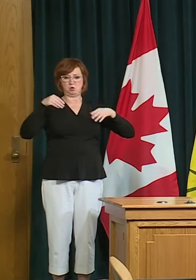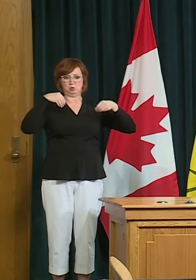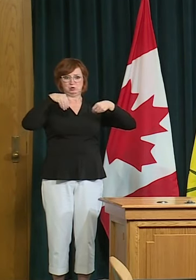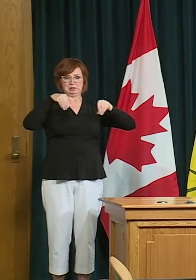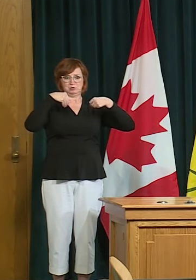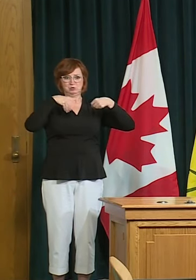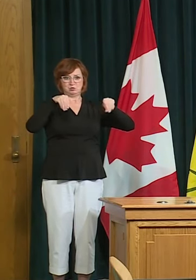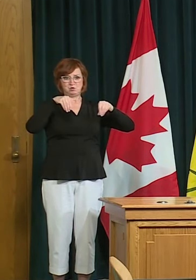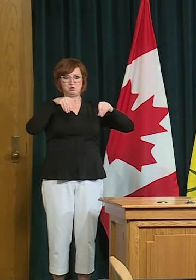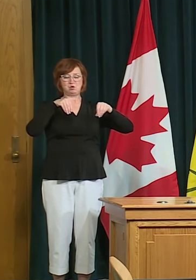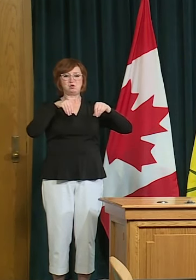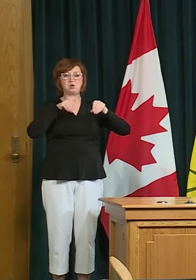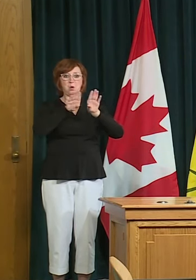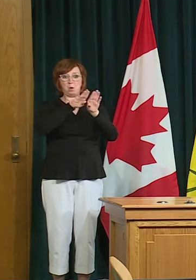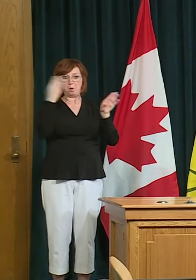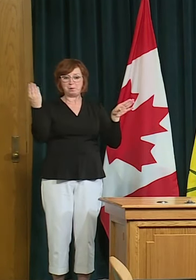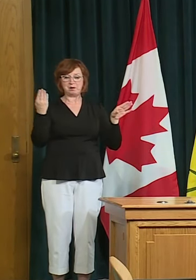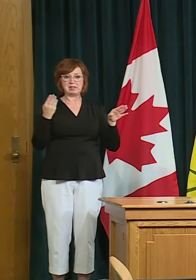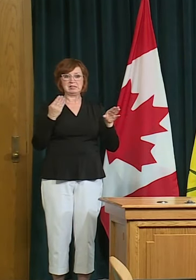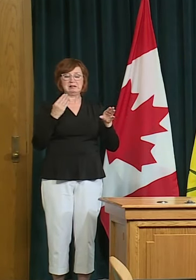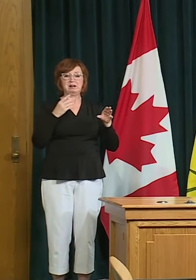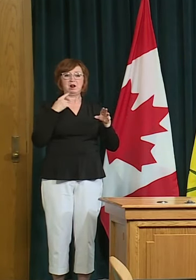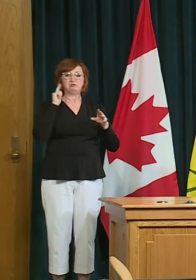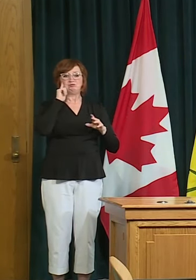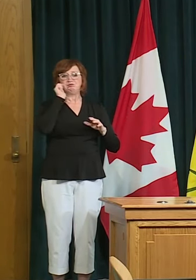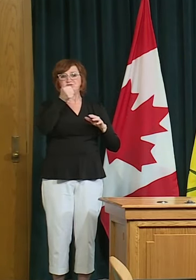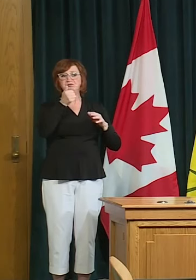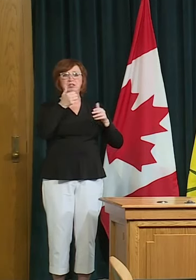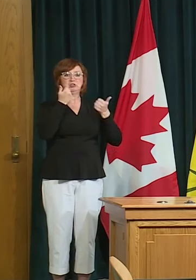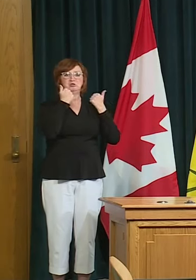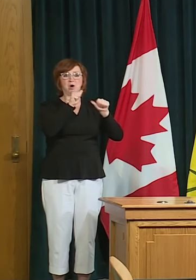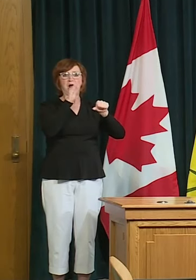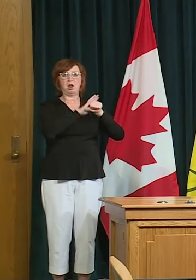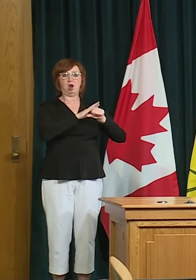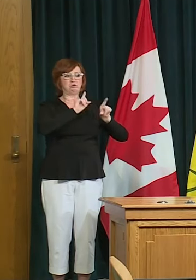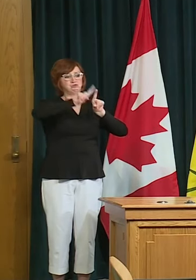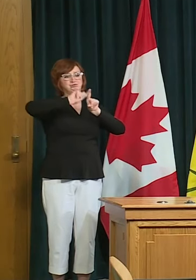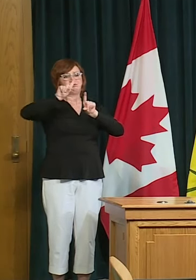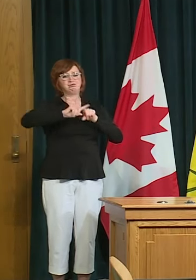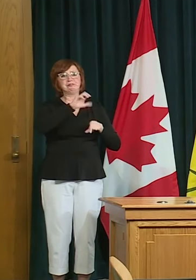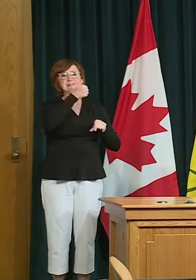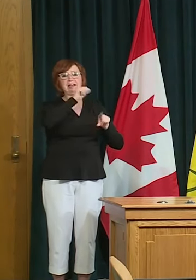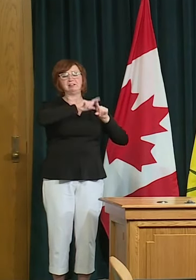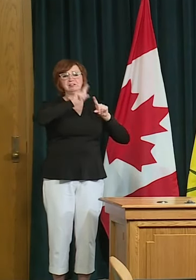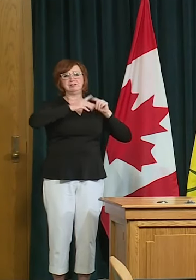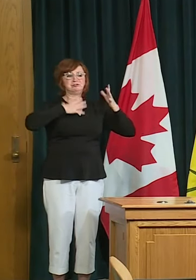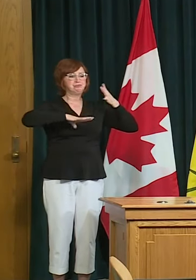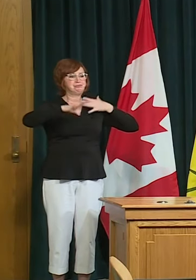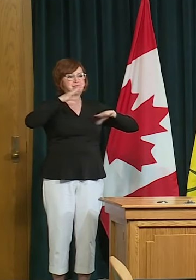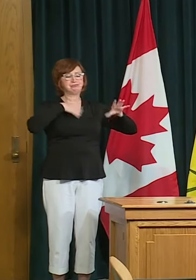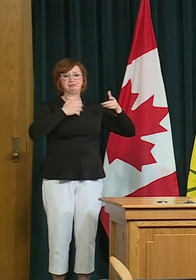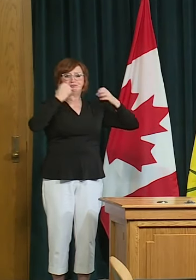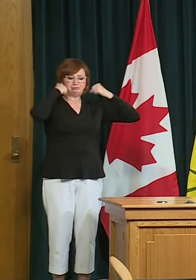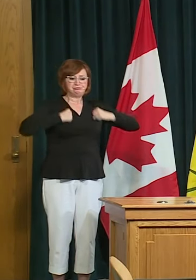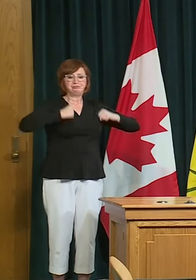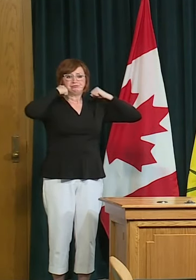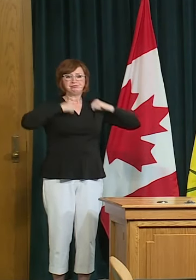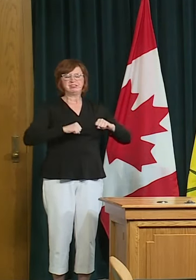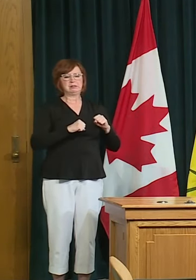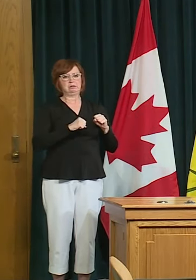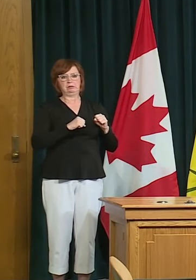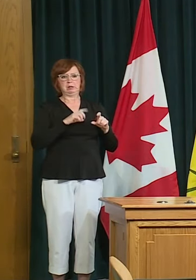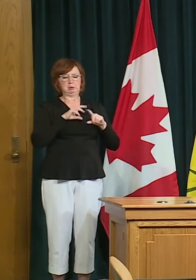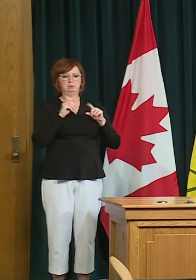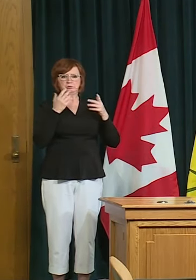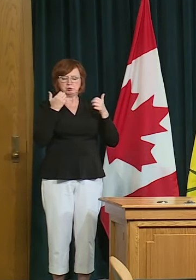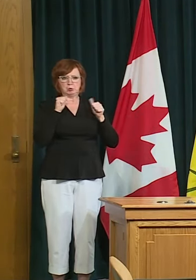to pick a shirt you want and bring it home and wear it and don't return it. So we need to support businesses to succeed and and